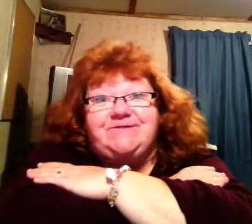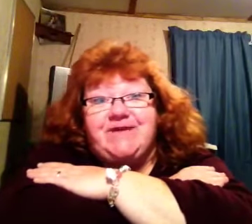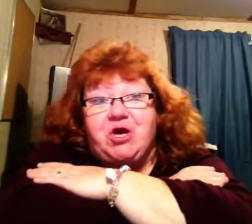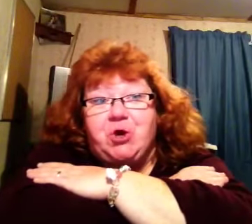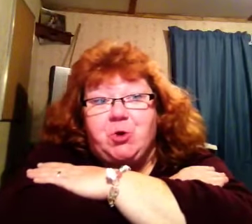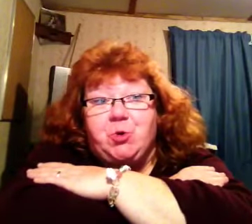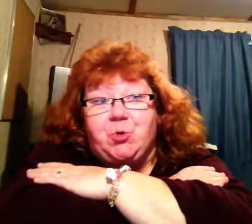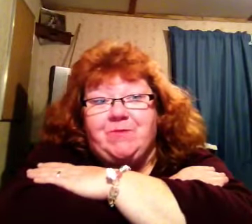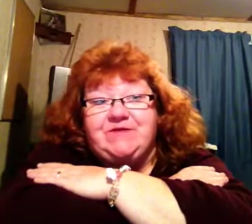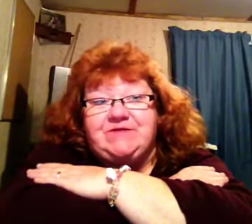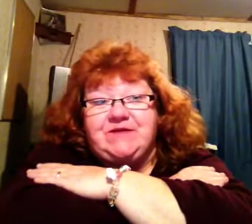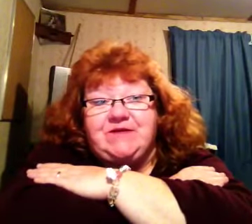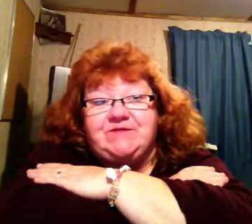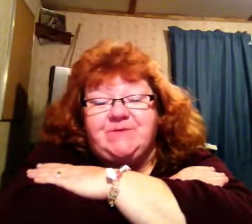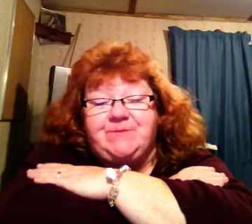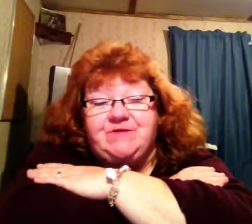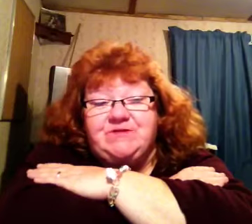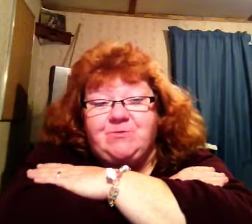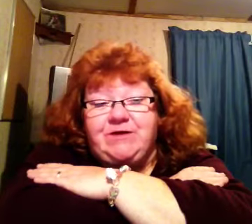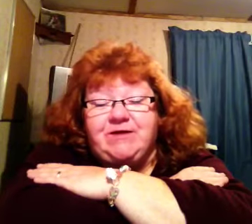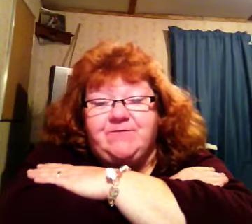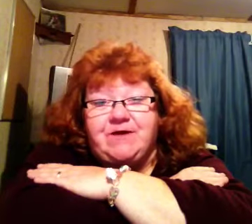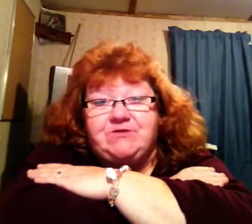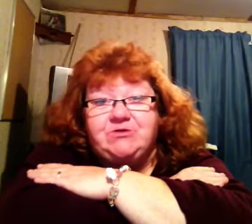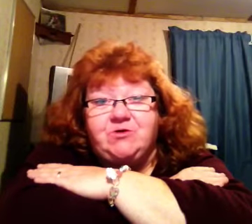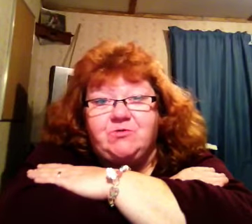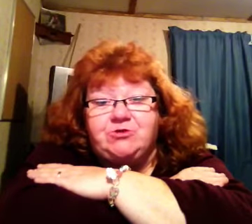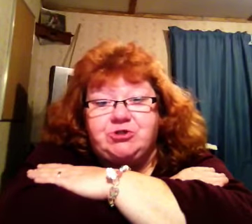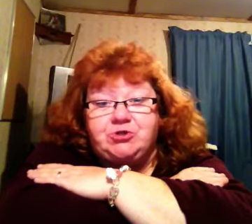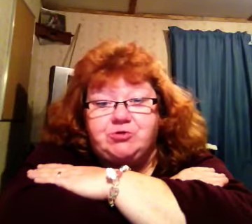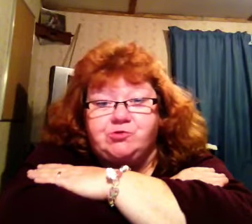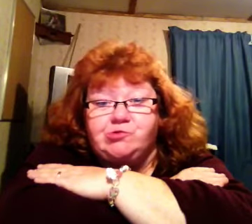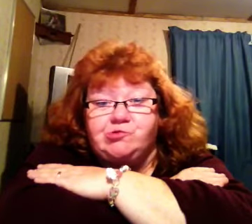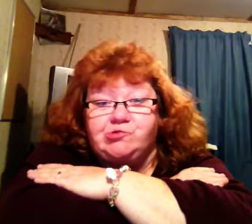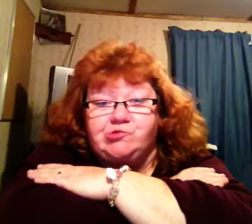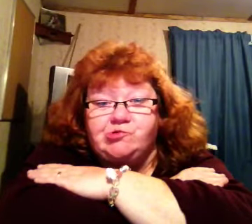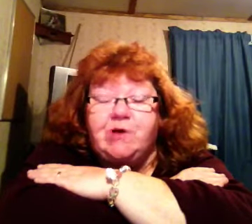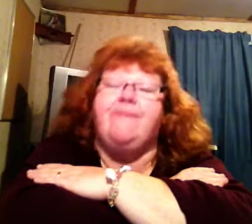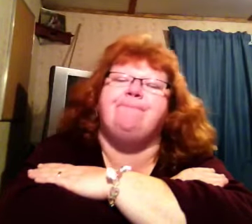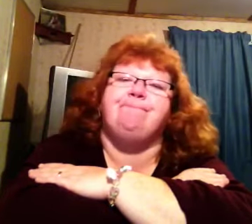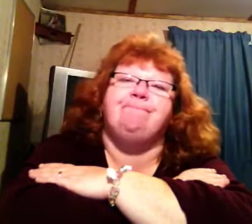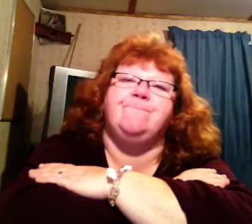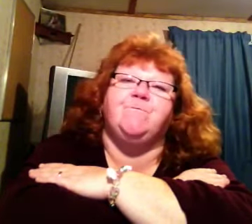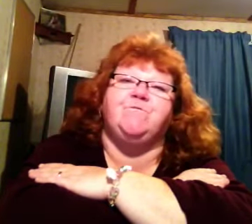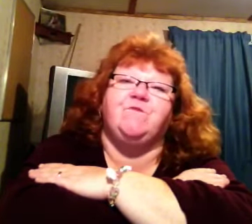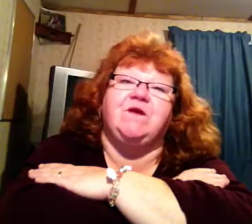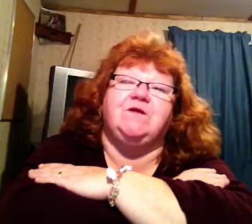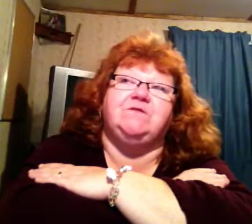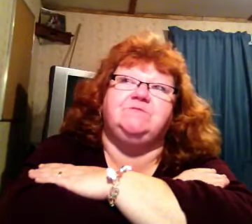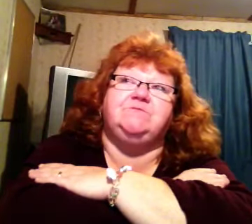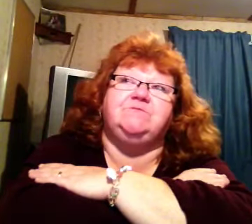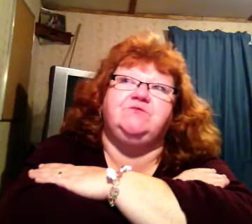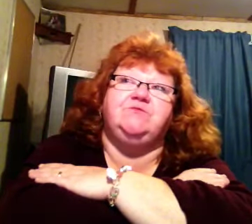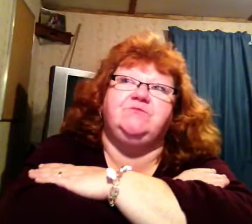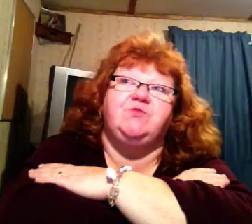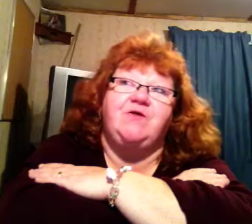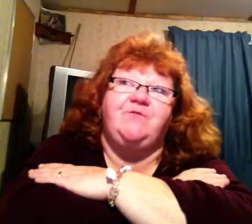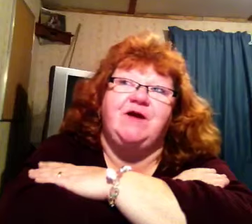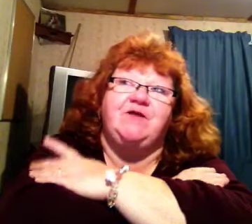So, let me see. It's been a busy week. I've had to go to 12 miles